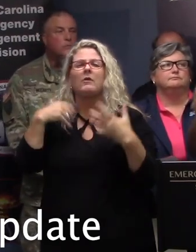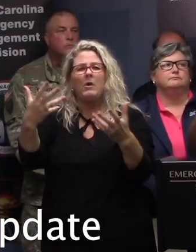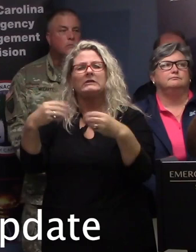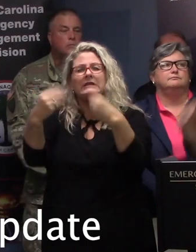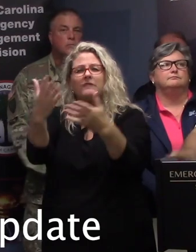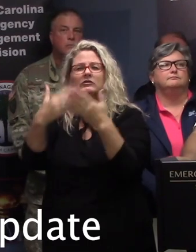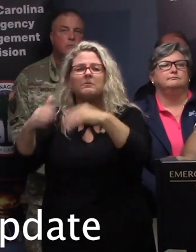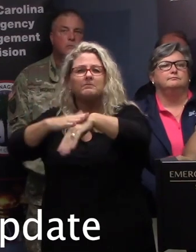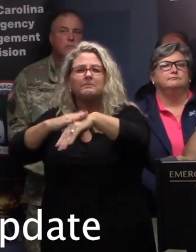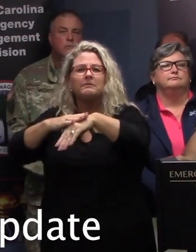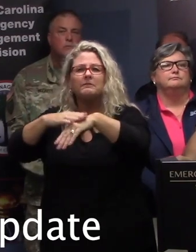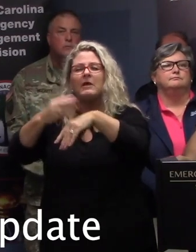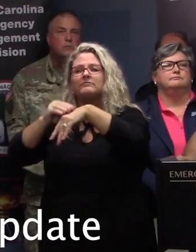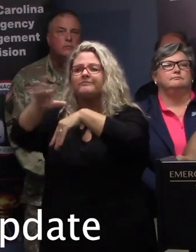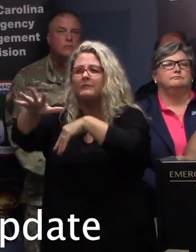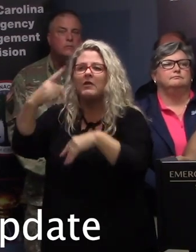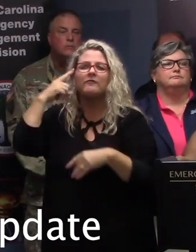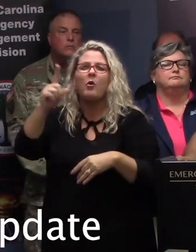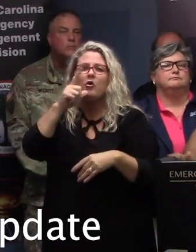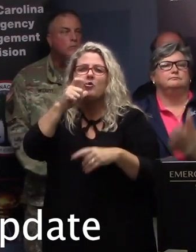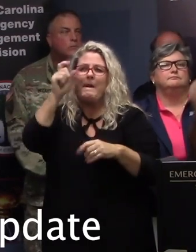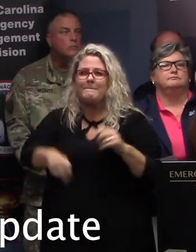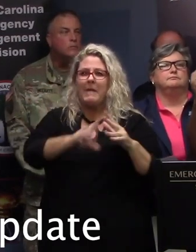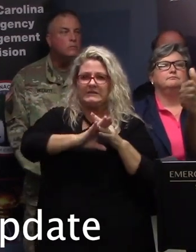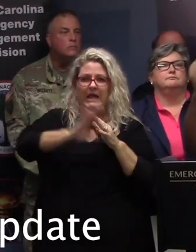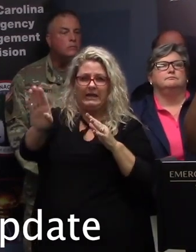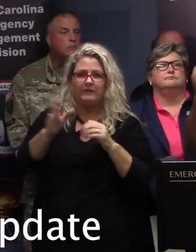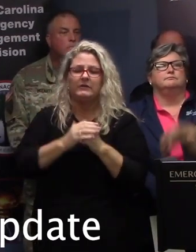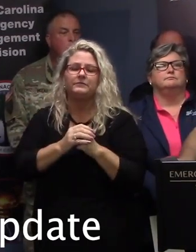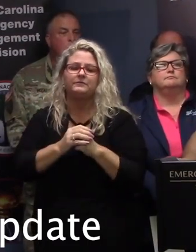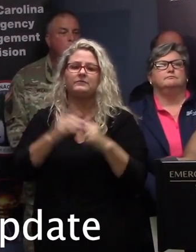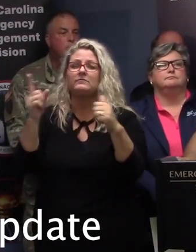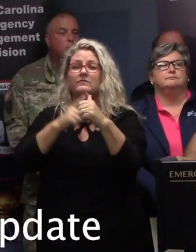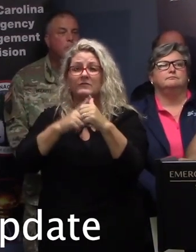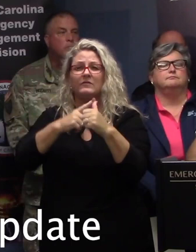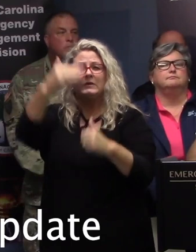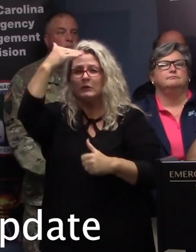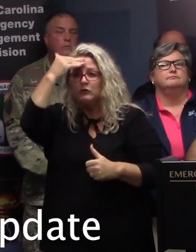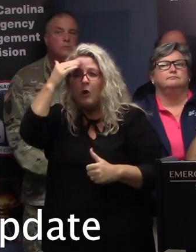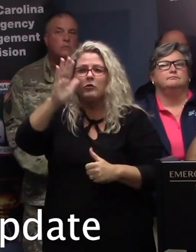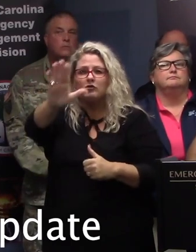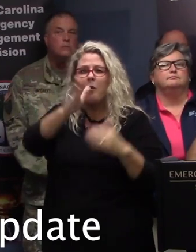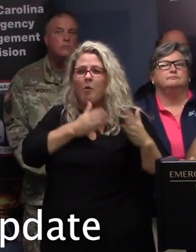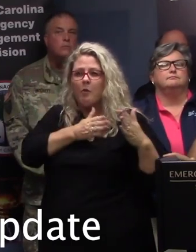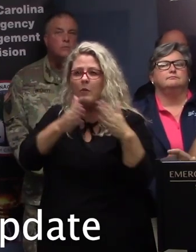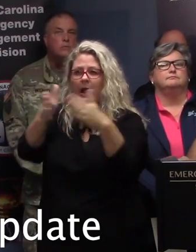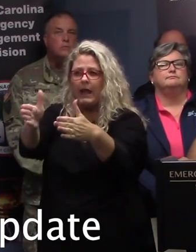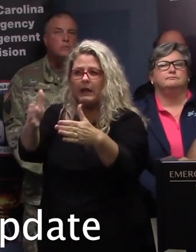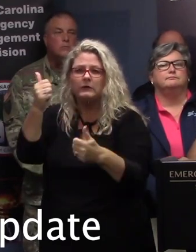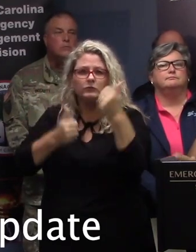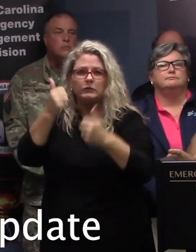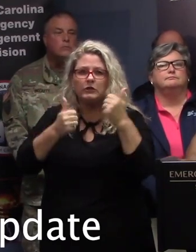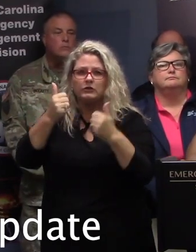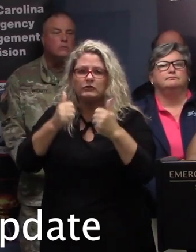tips for our evacuees. The first would be know your evacuation route. You can go to